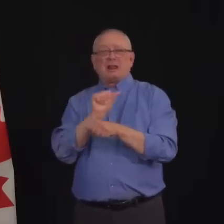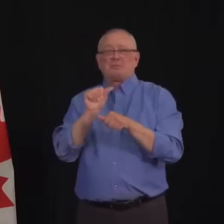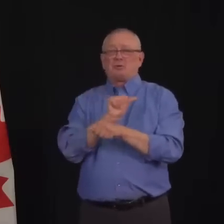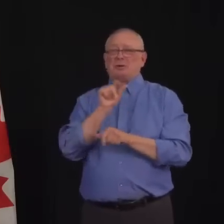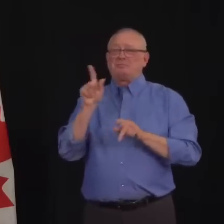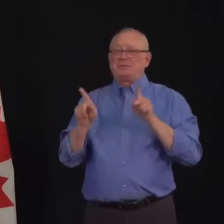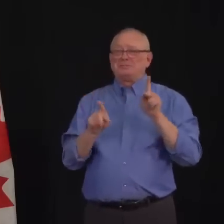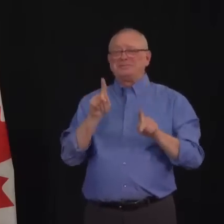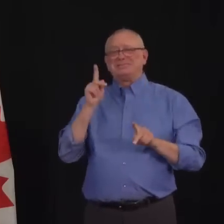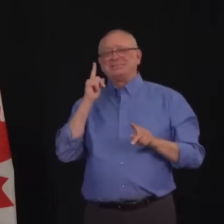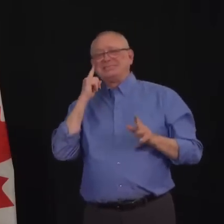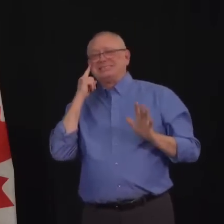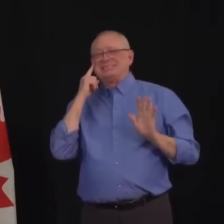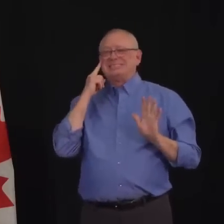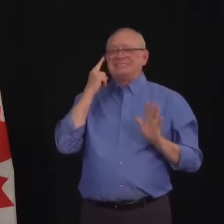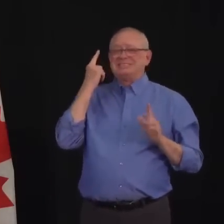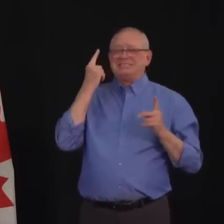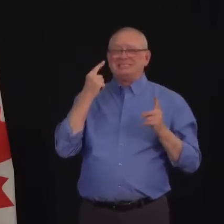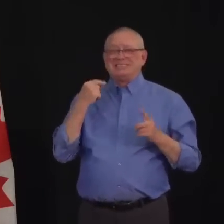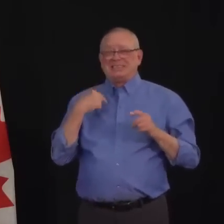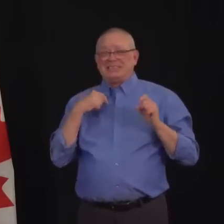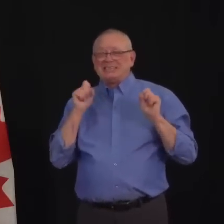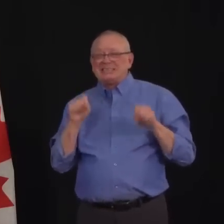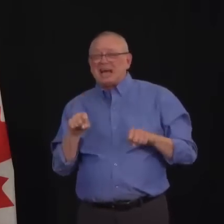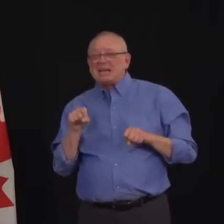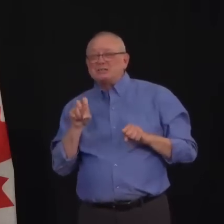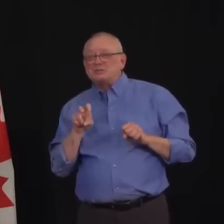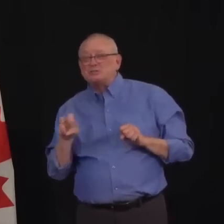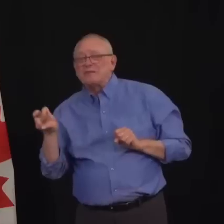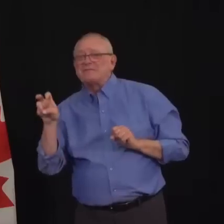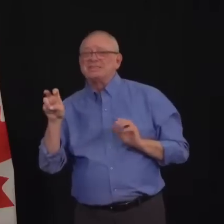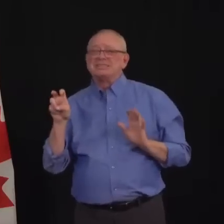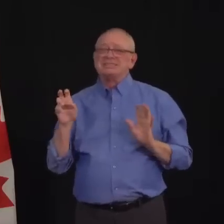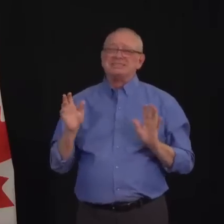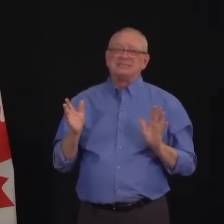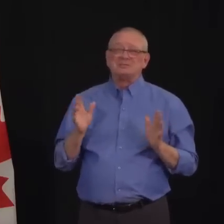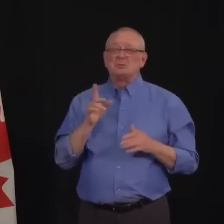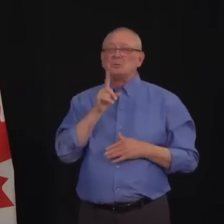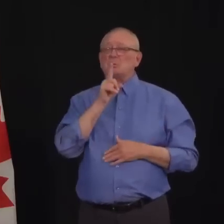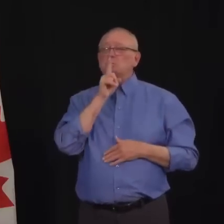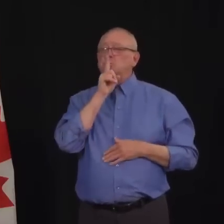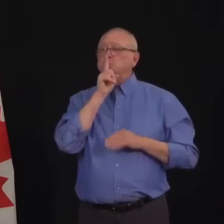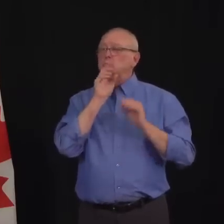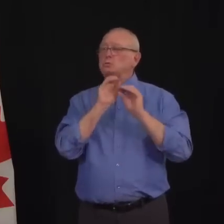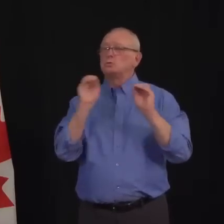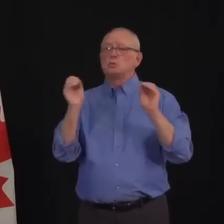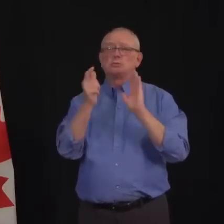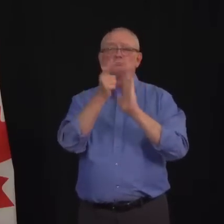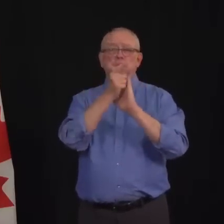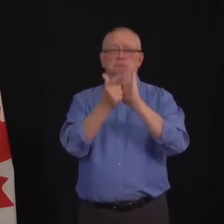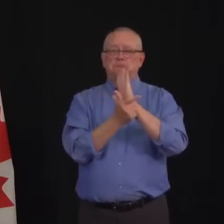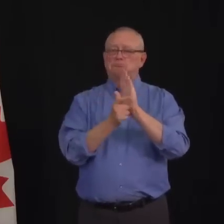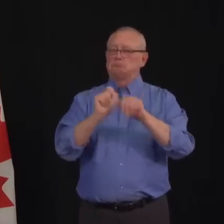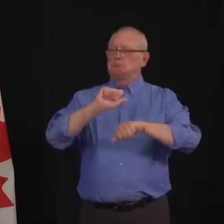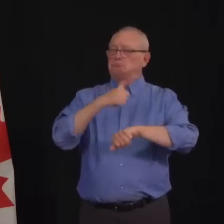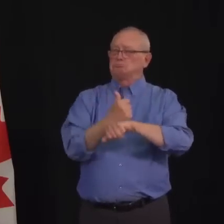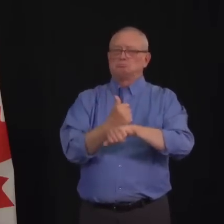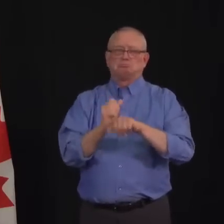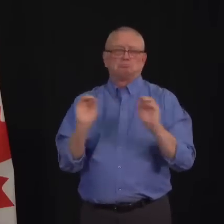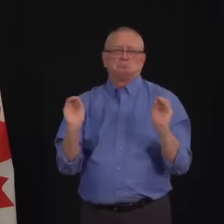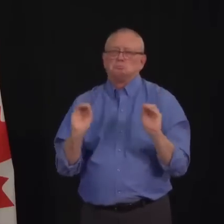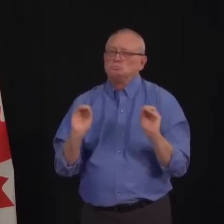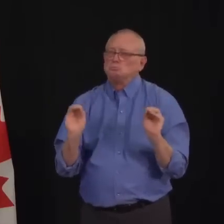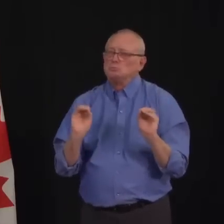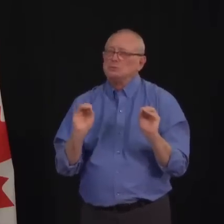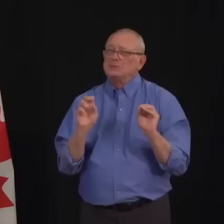is my recommendation, there's no legal requirement right now with respect to traveling interprovincially. So if Albertans